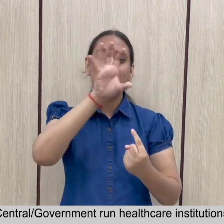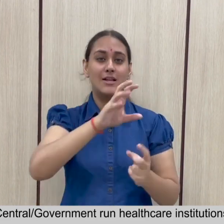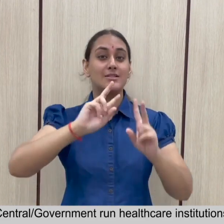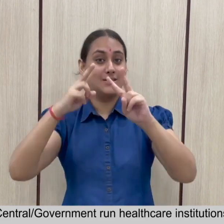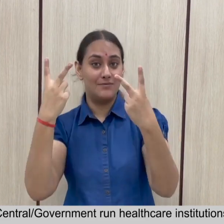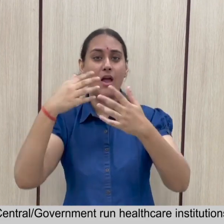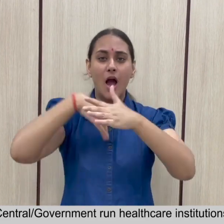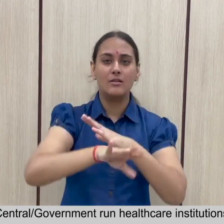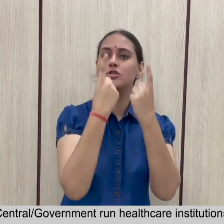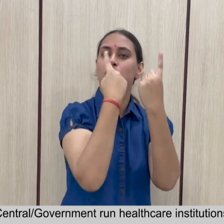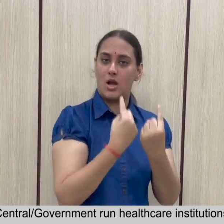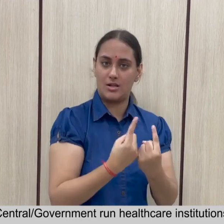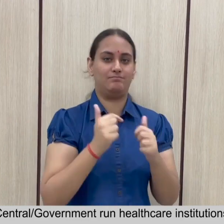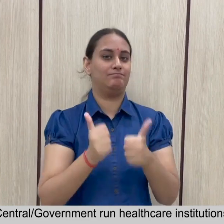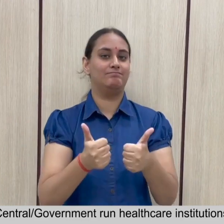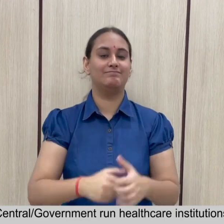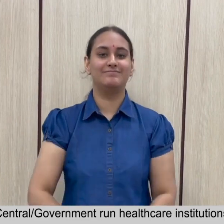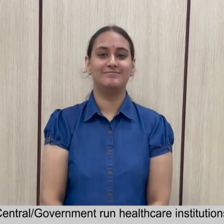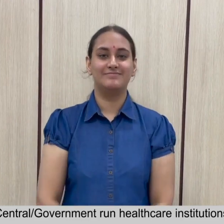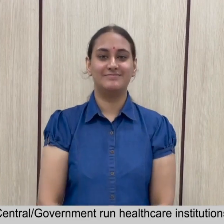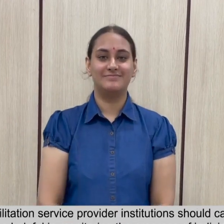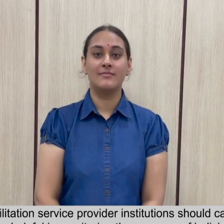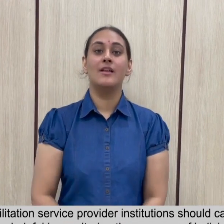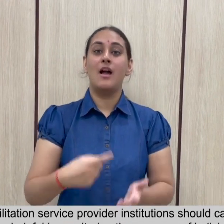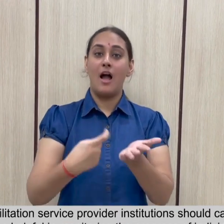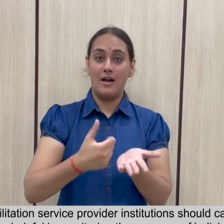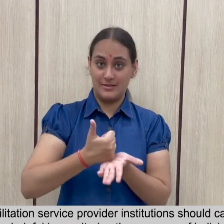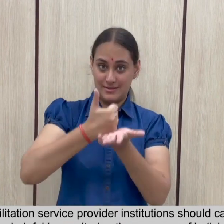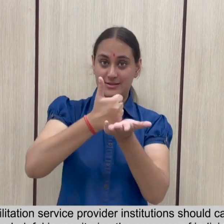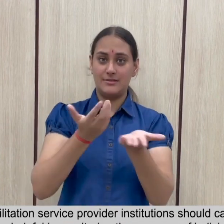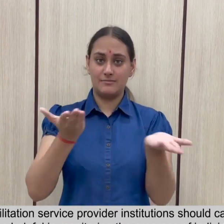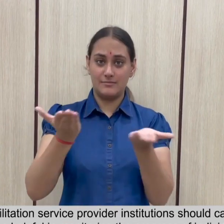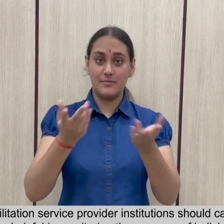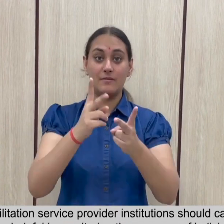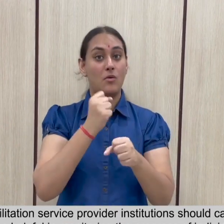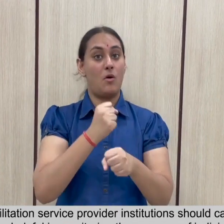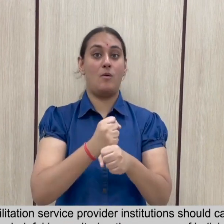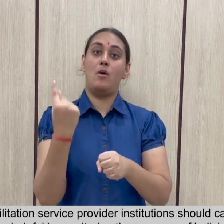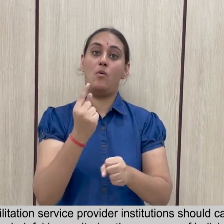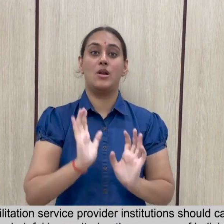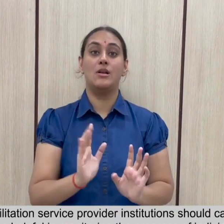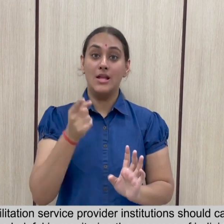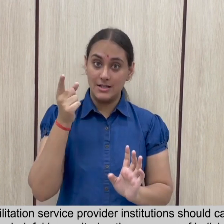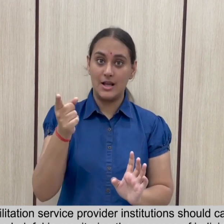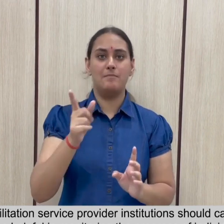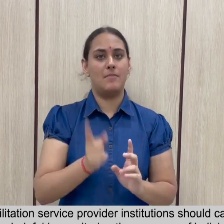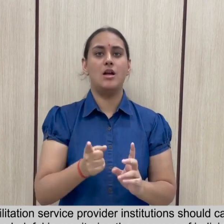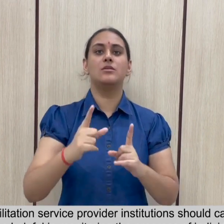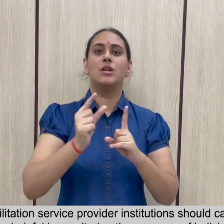.1.5